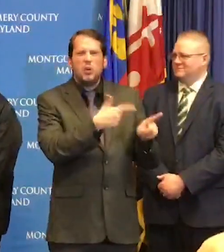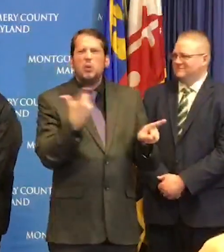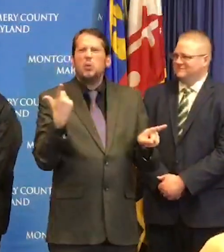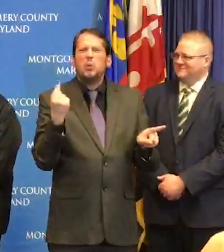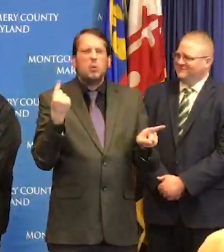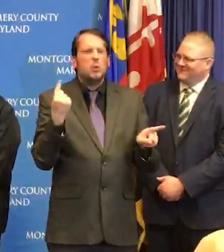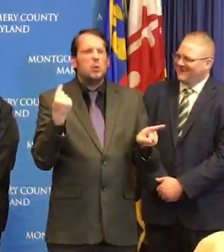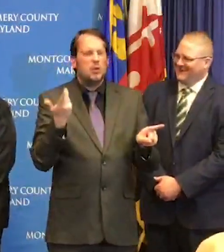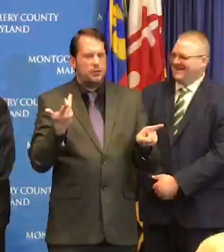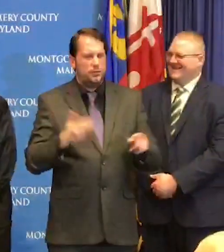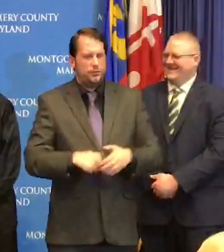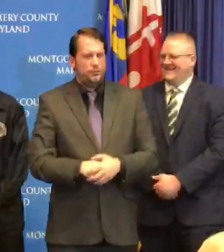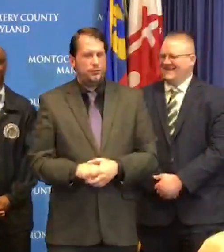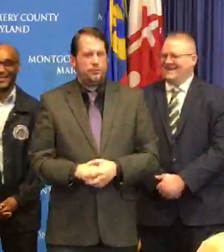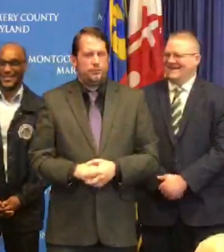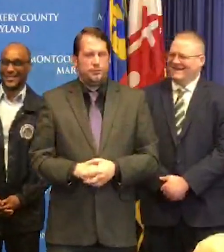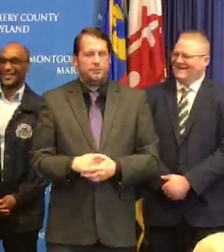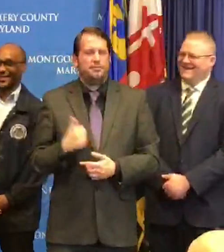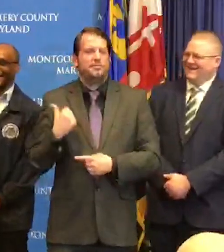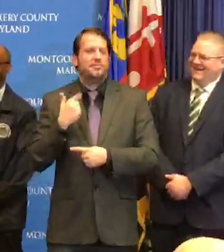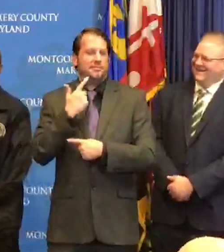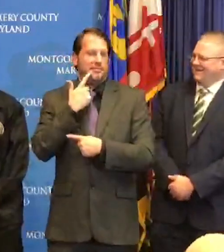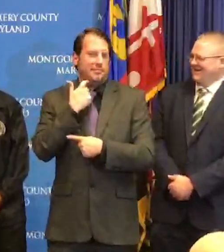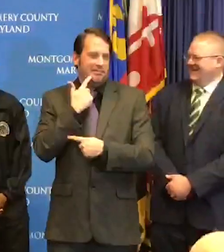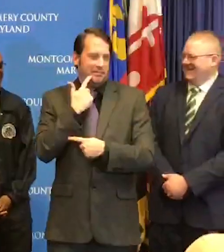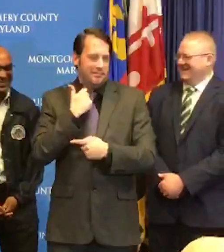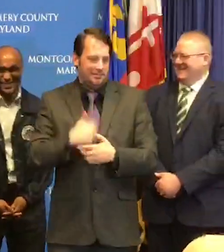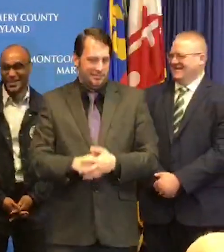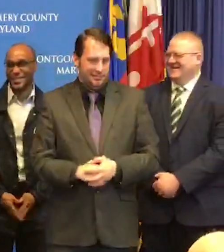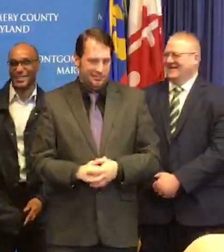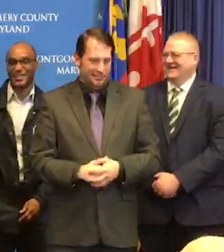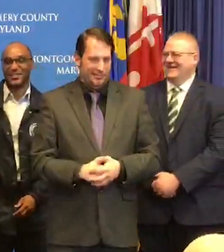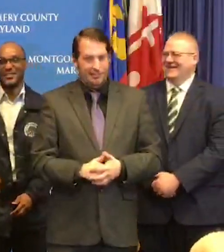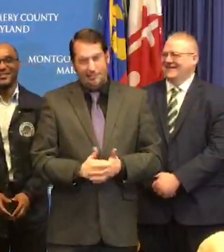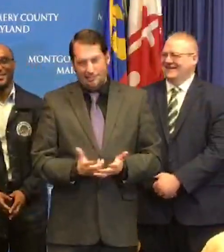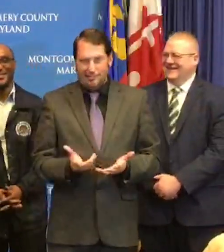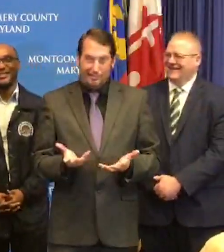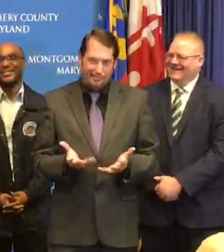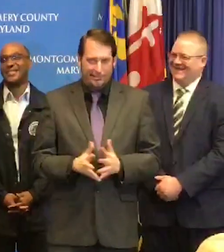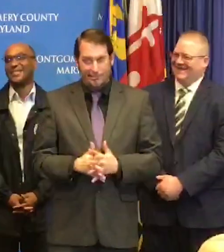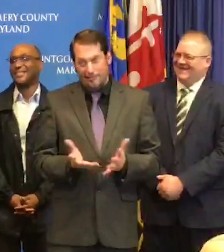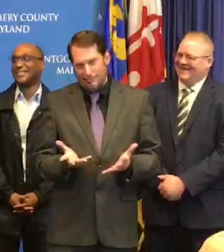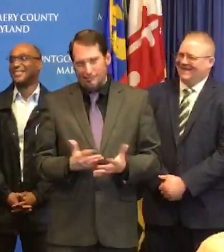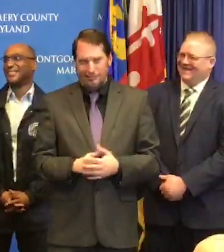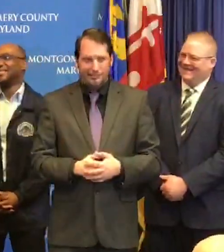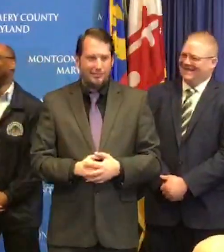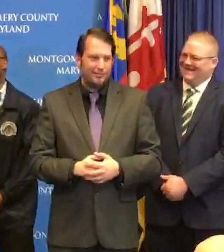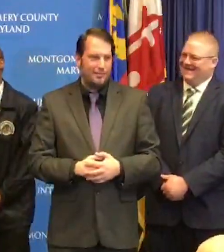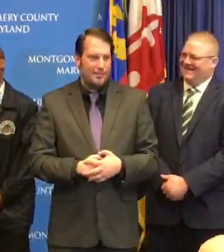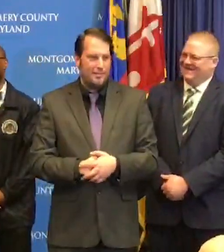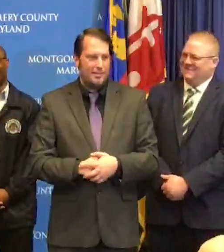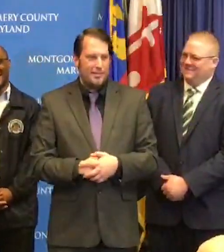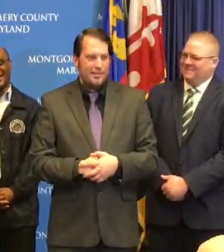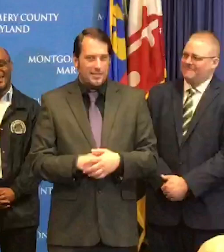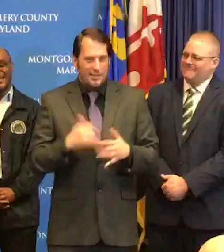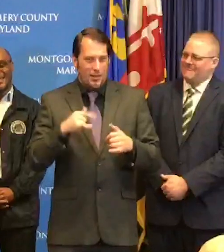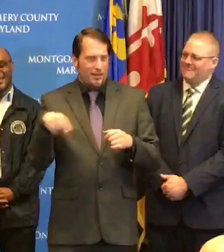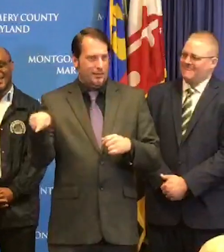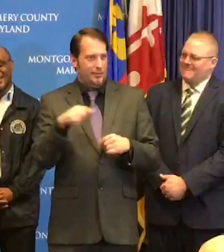answer that I'll let you answer that I I don't that uh calls on the guy with police authority um